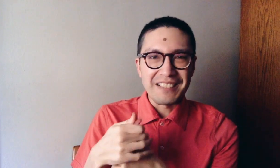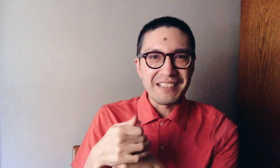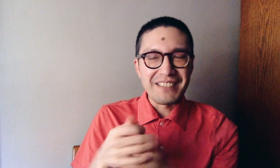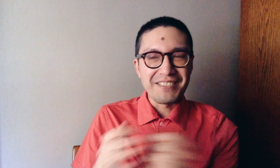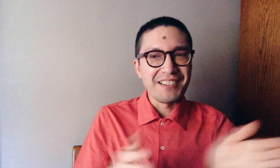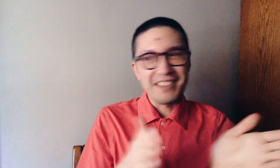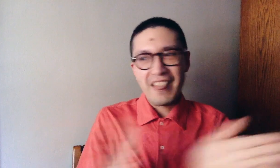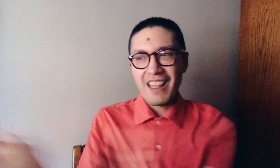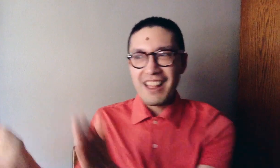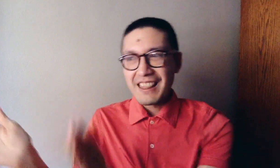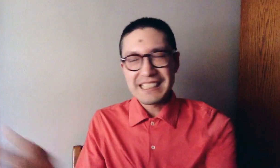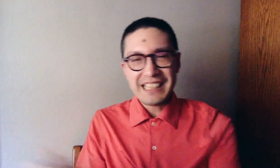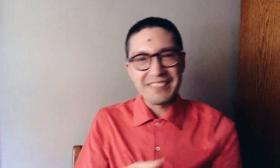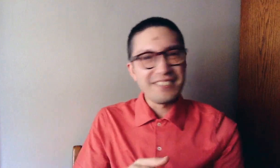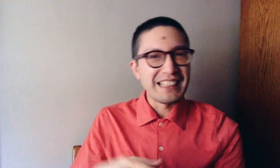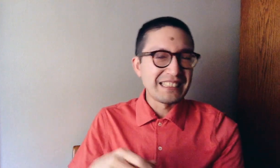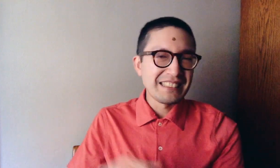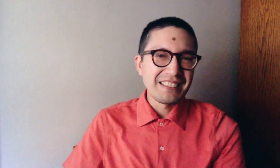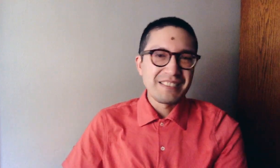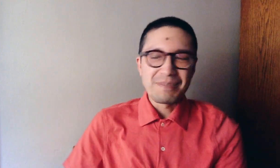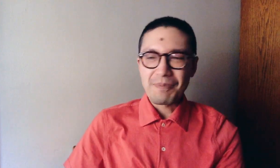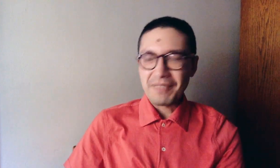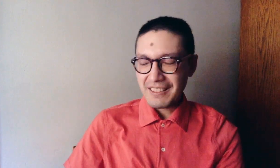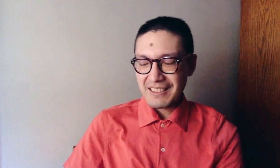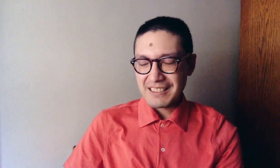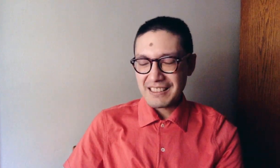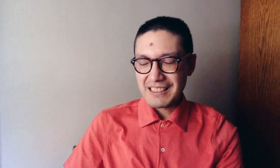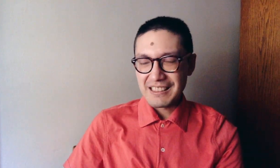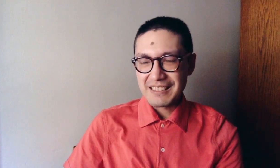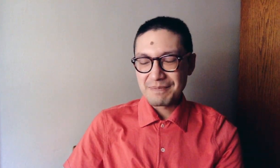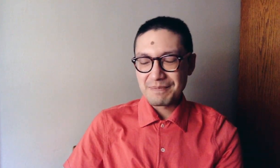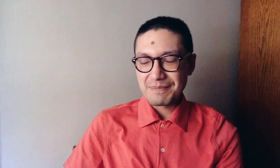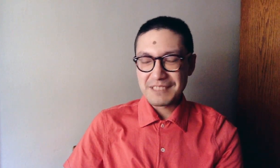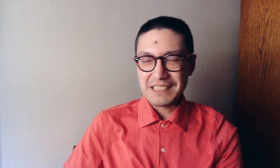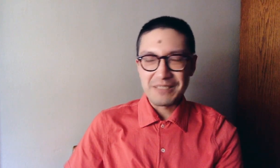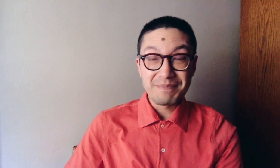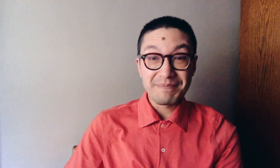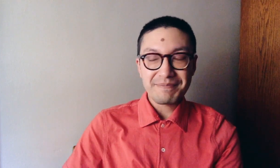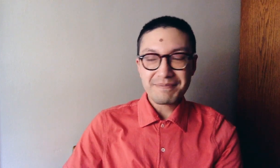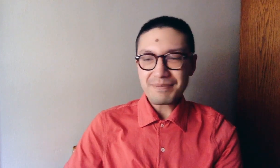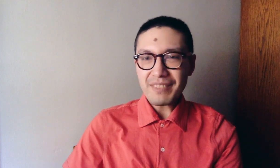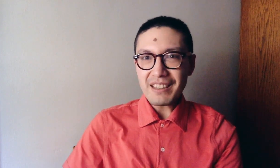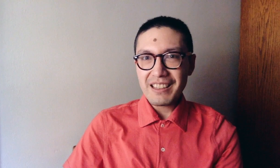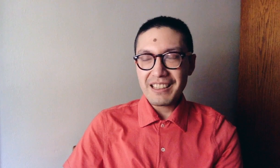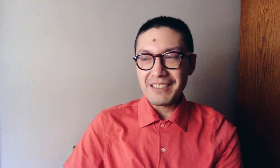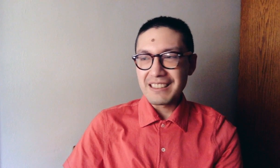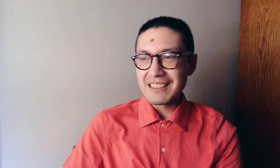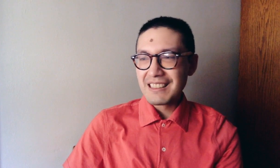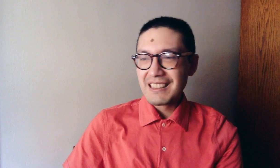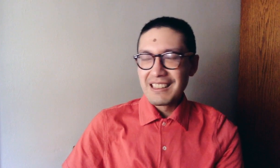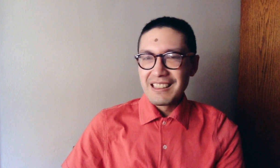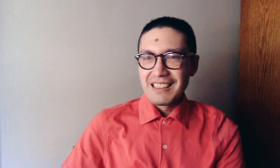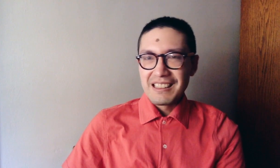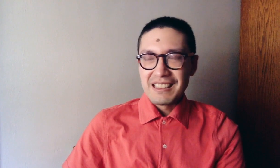around for the second phase. Uh, so, anyway, uh,